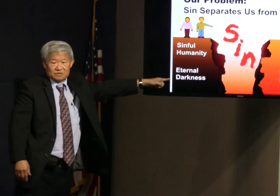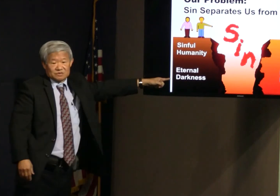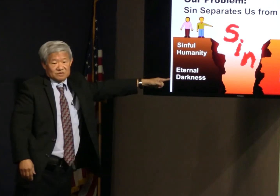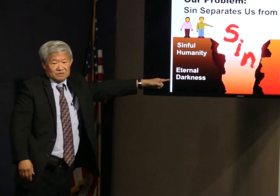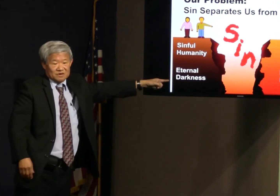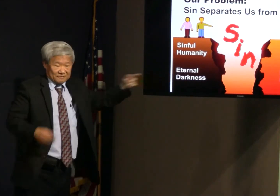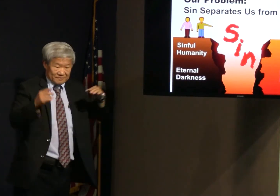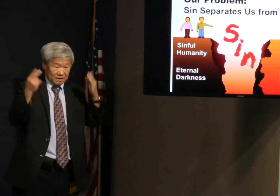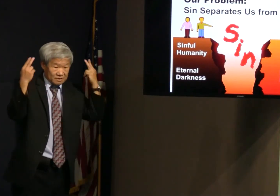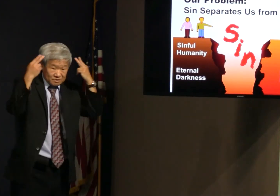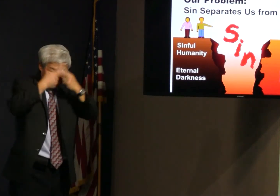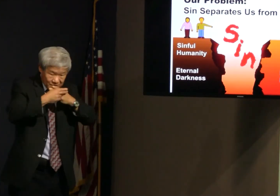Halloween is darkness.